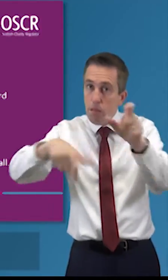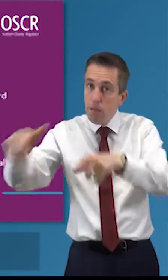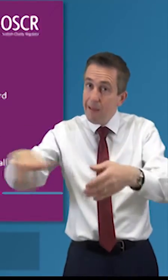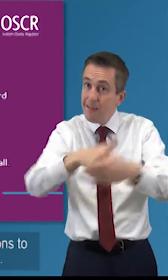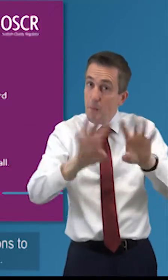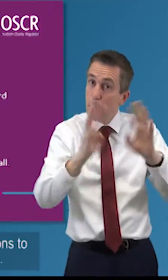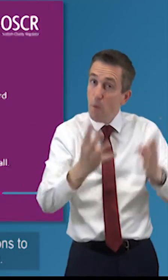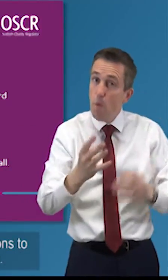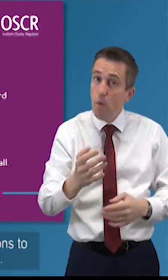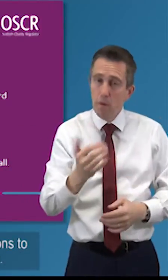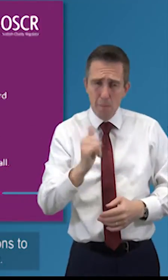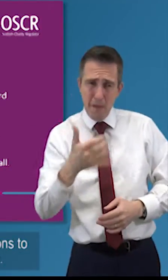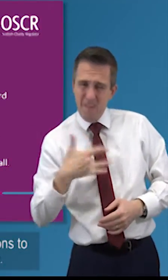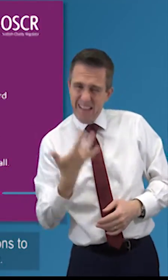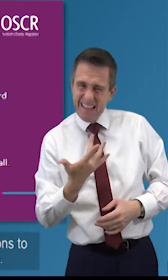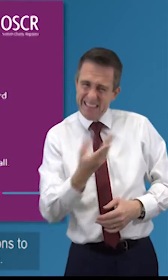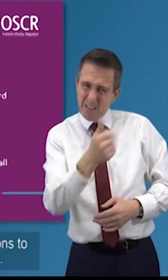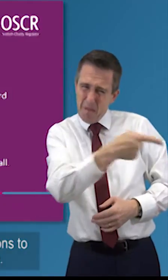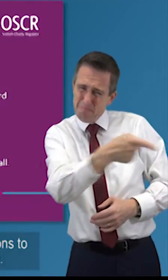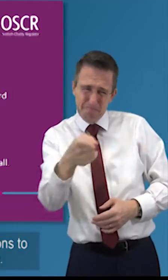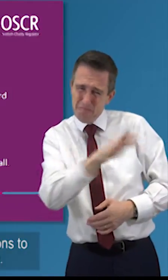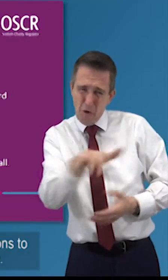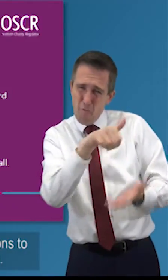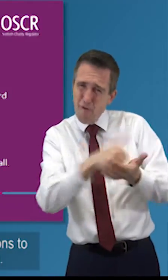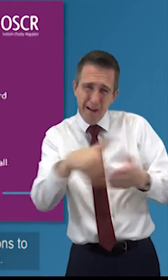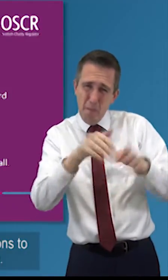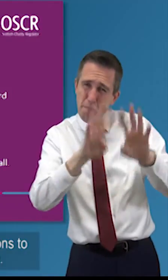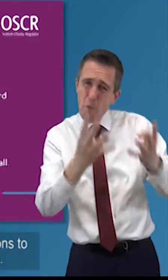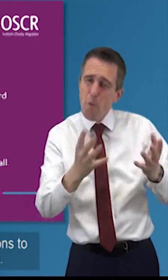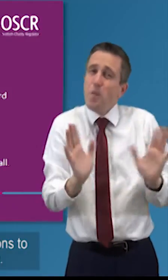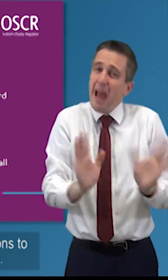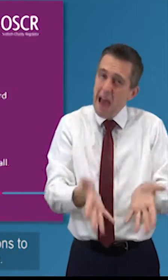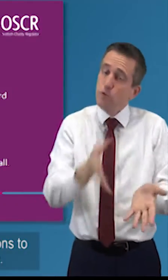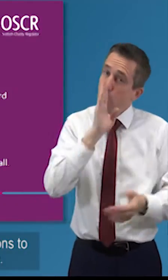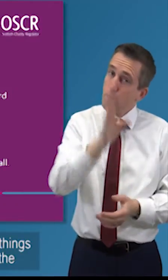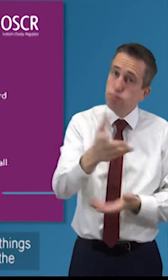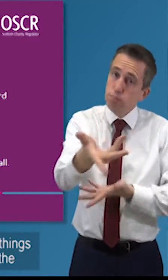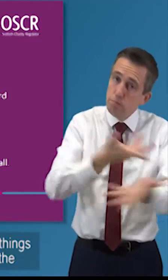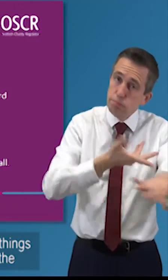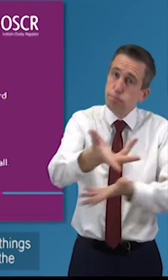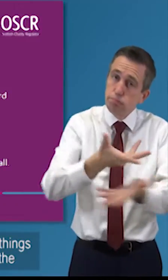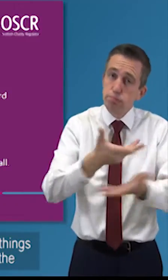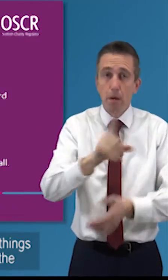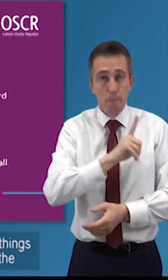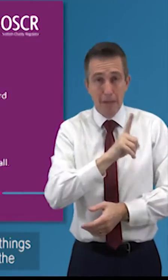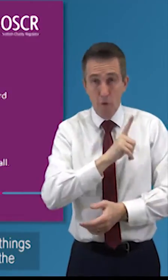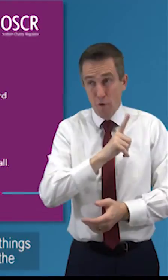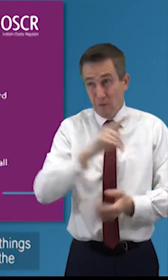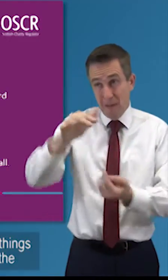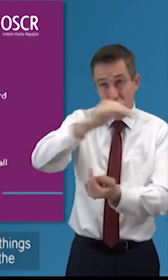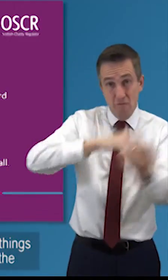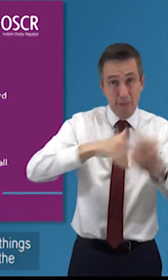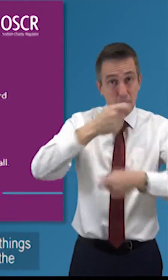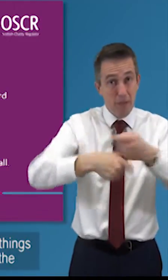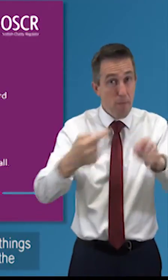and sometimes those are very difficult conversations to have those are very difficult thoughts to have but particularly uh as things get more